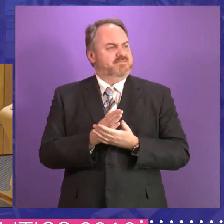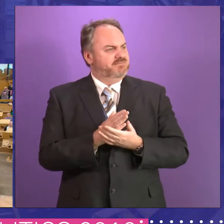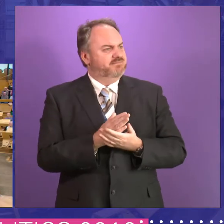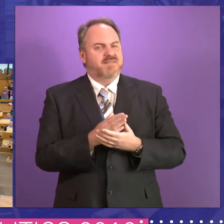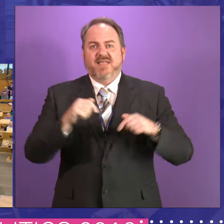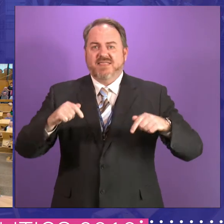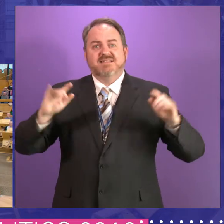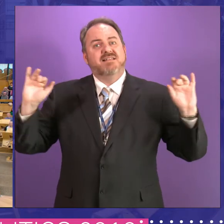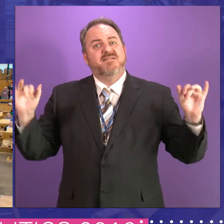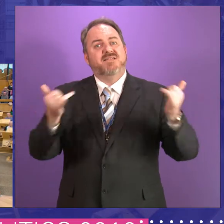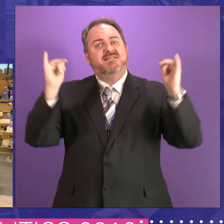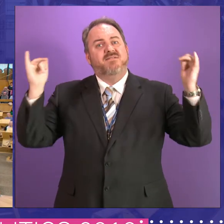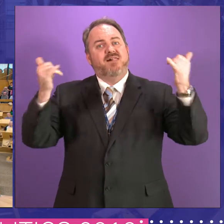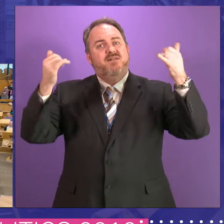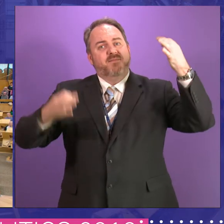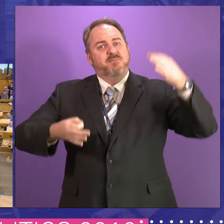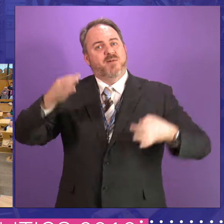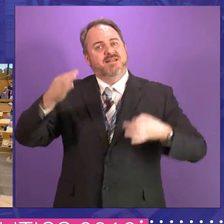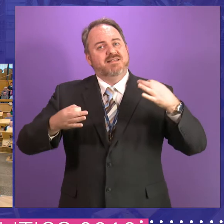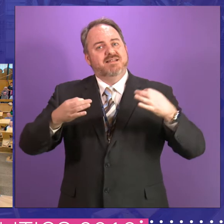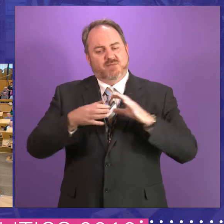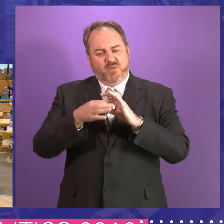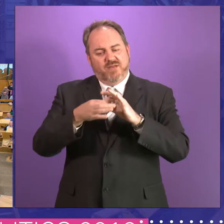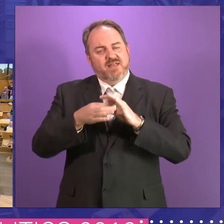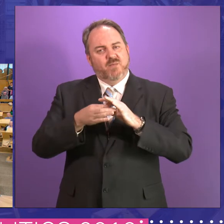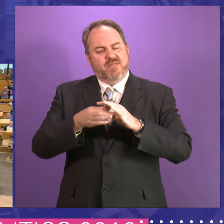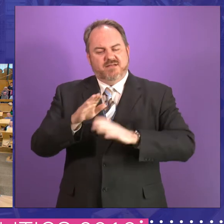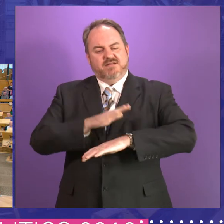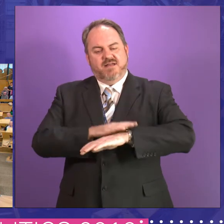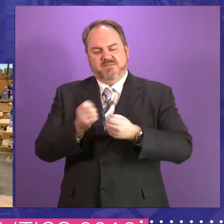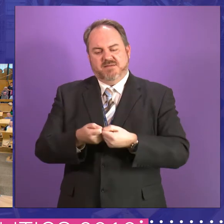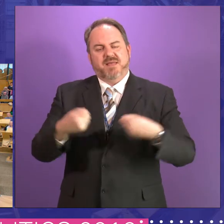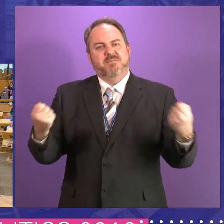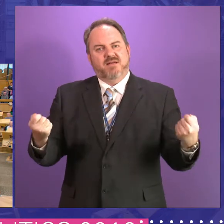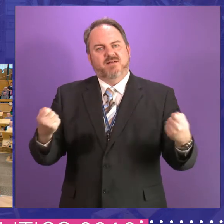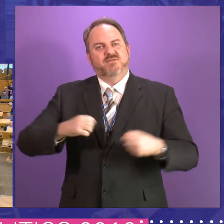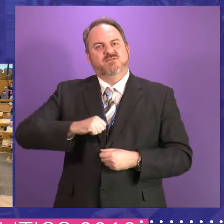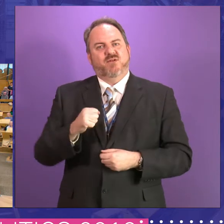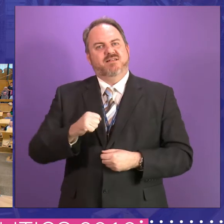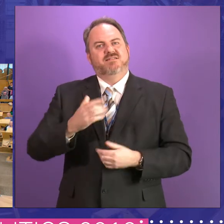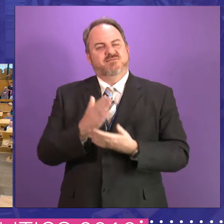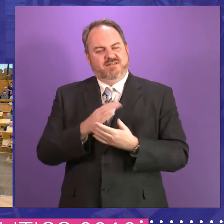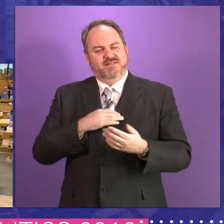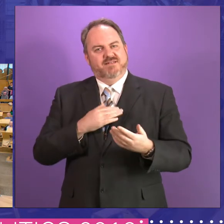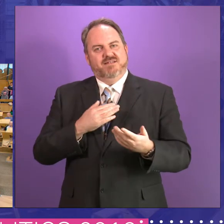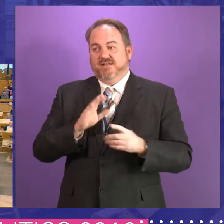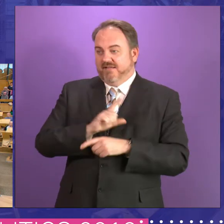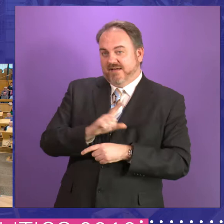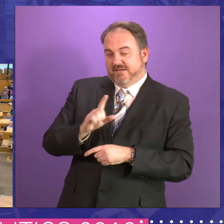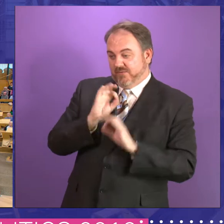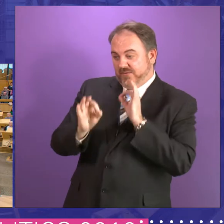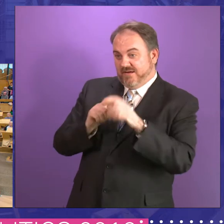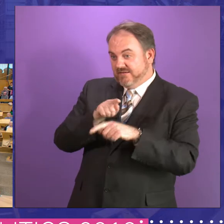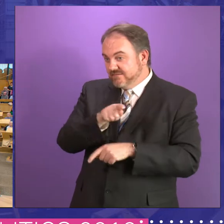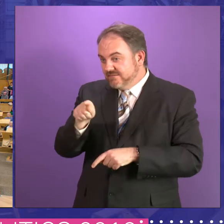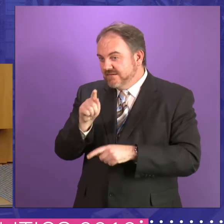This is a Festival of Politics event, but we're doing it in partnership with the Times of Scotland. And if I can, Kenny, I'll bring you in to ask a couple of questions, maybe later on in the,